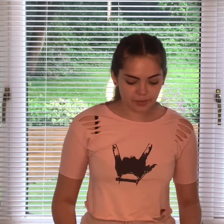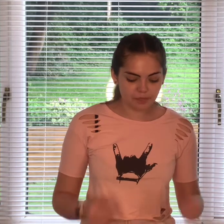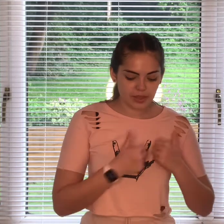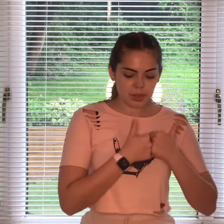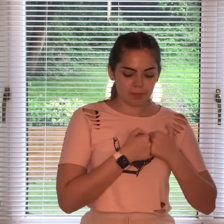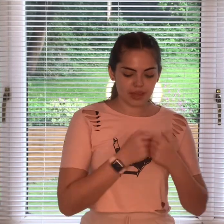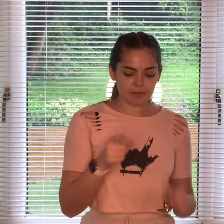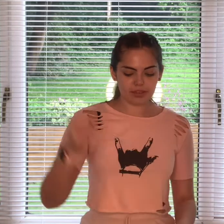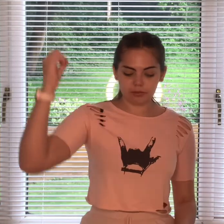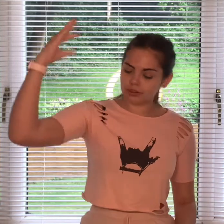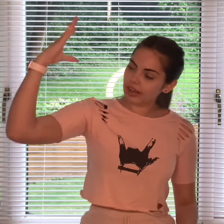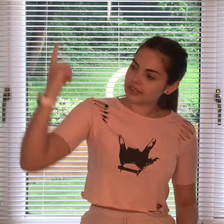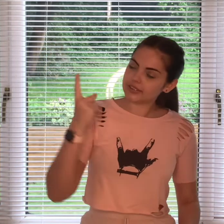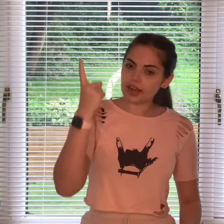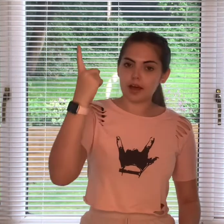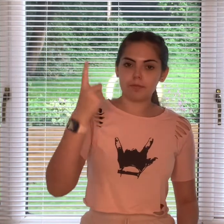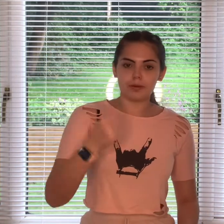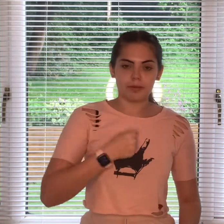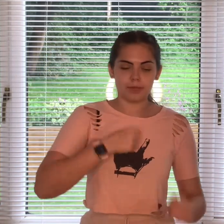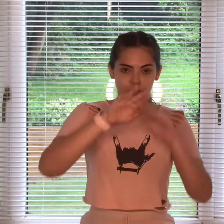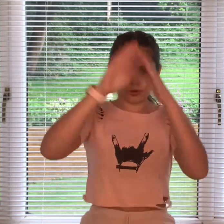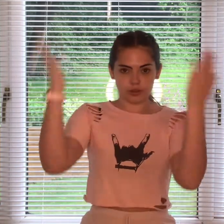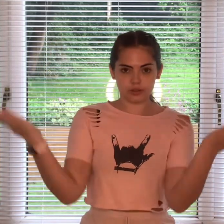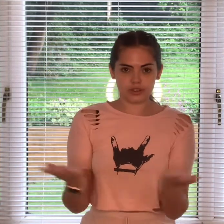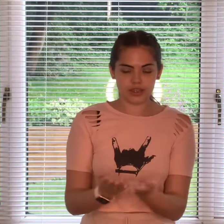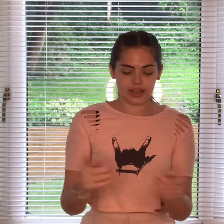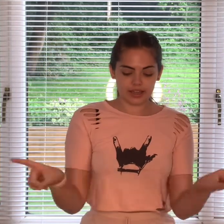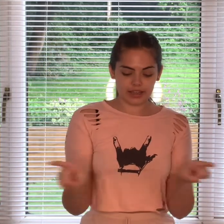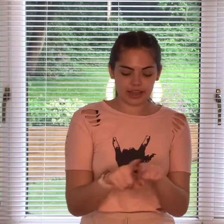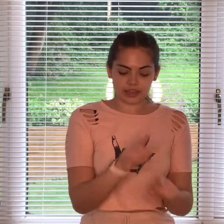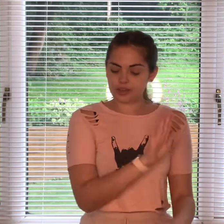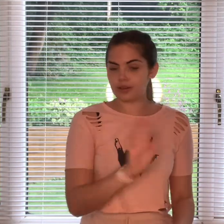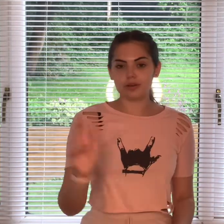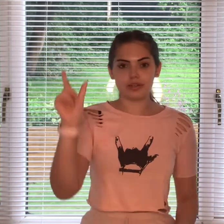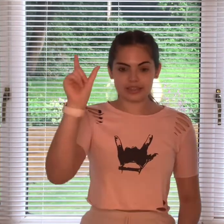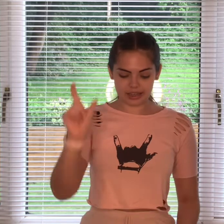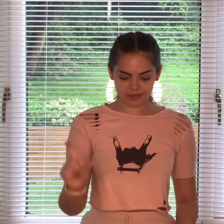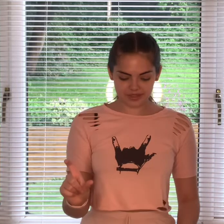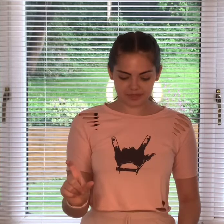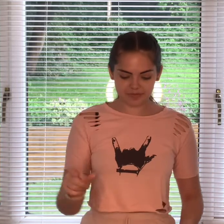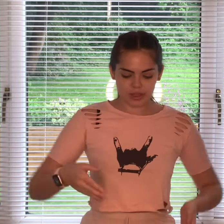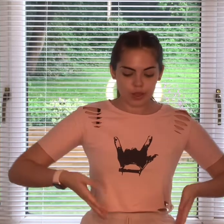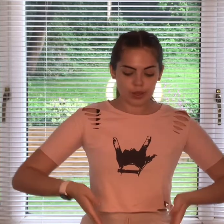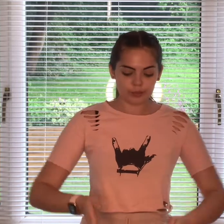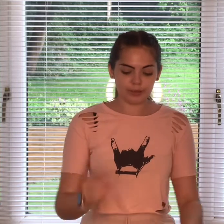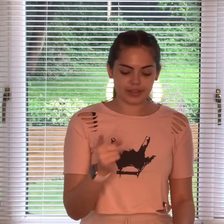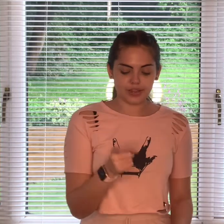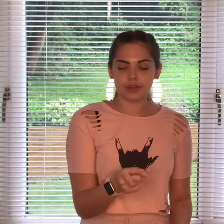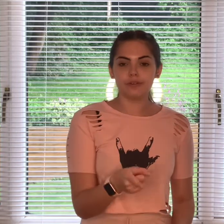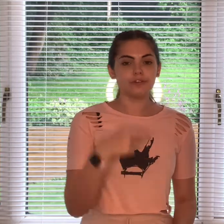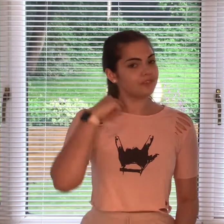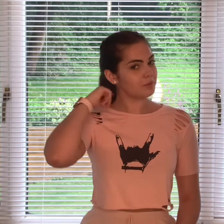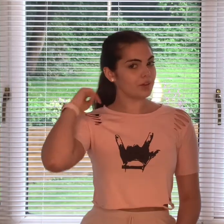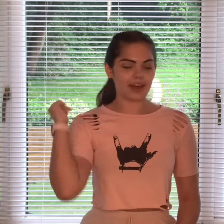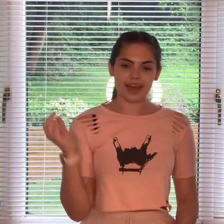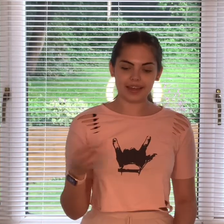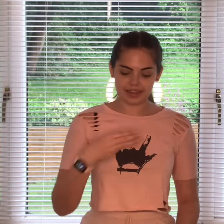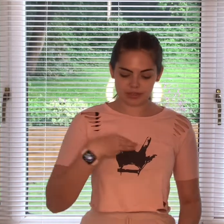baby you light up my world like nobody else the way that you flip your hair gets me